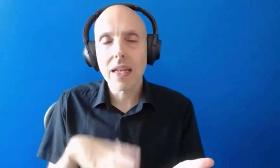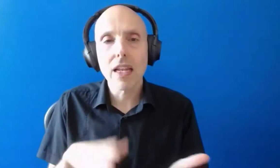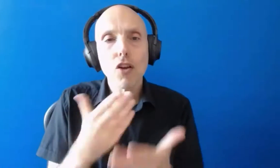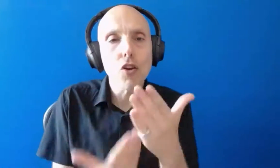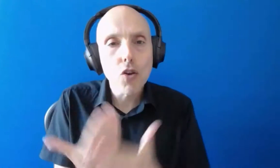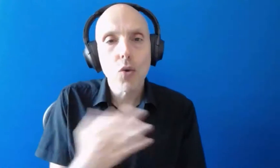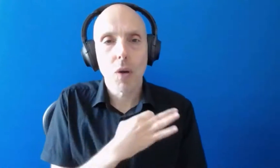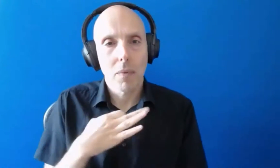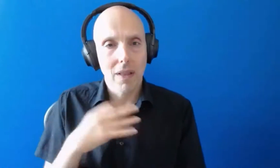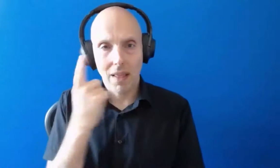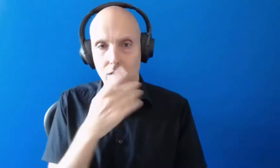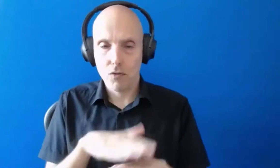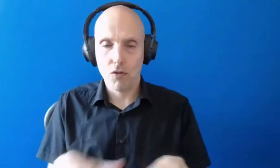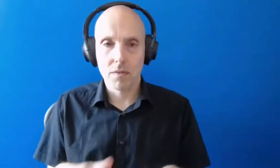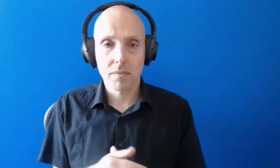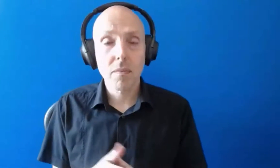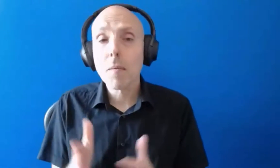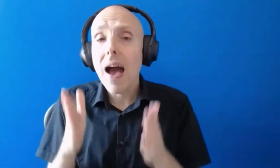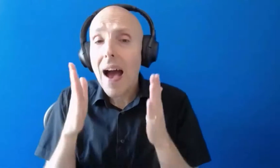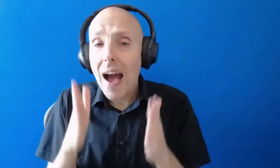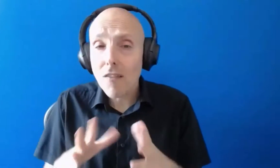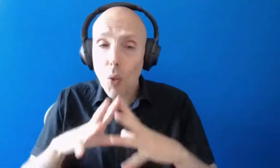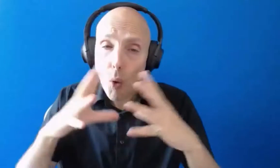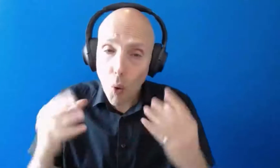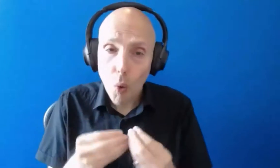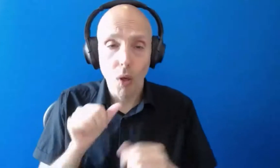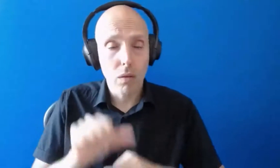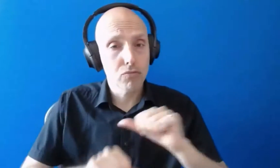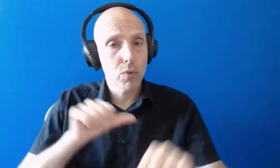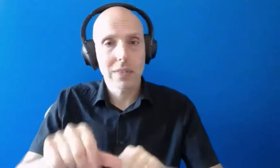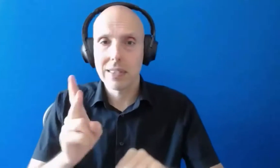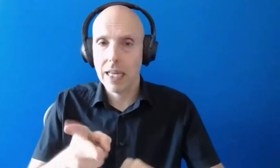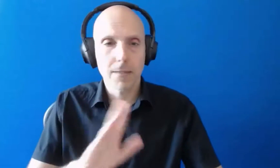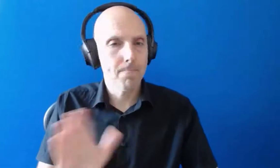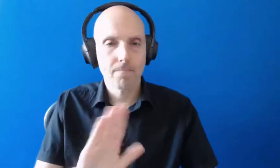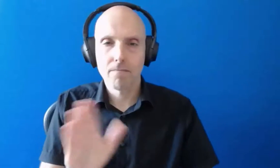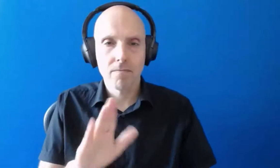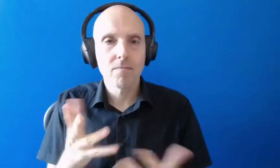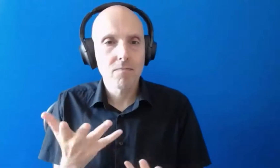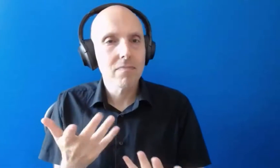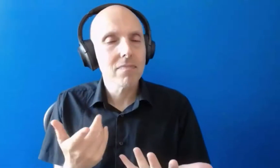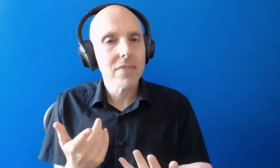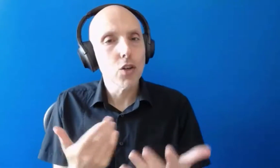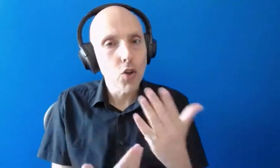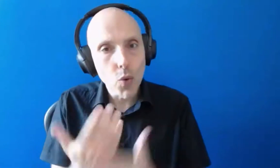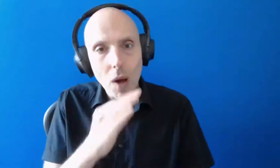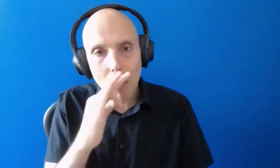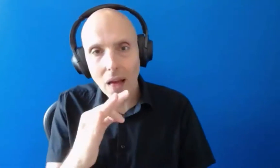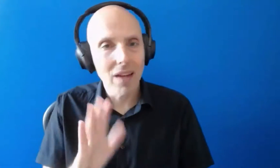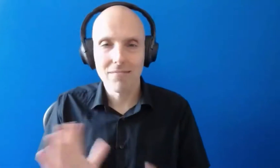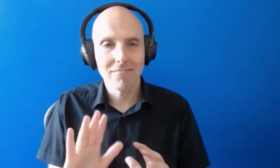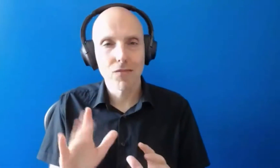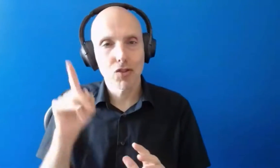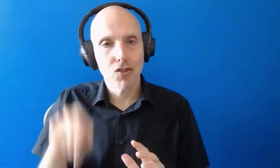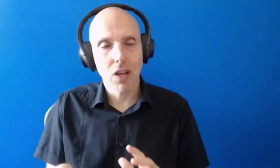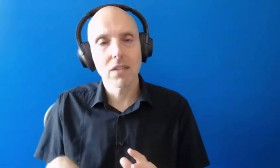but to be clear you don't have to go through the full process um over again you don't have to send in a new application form and we'd only need